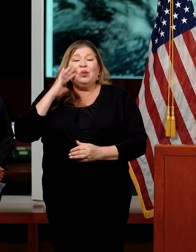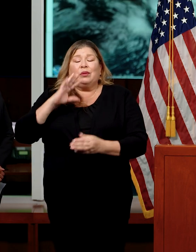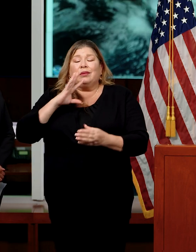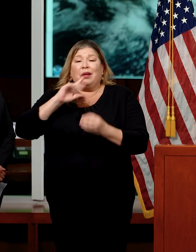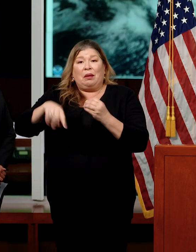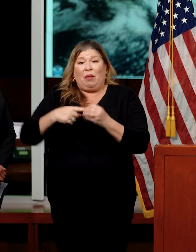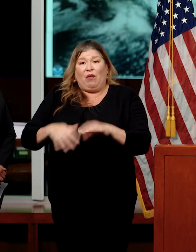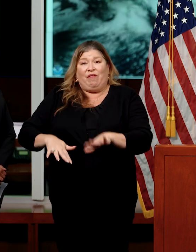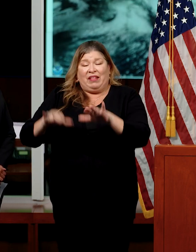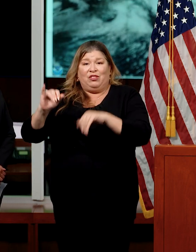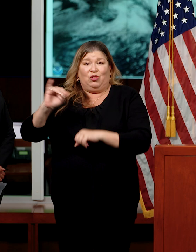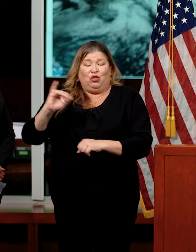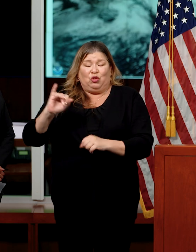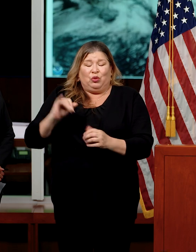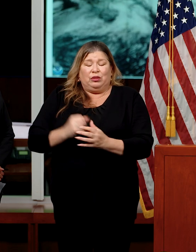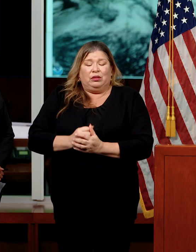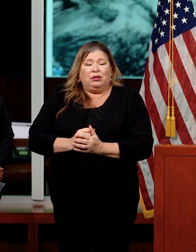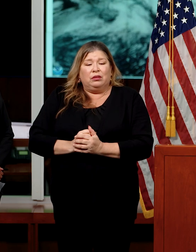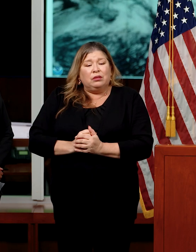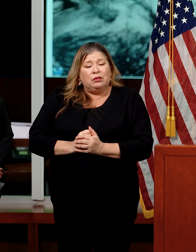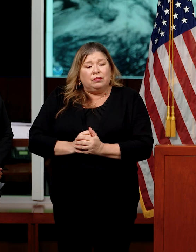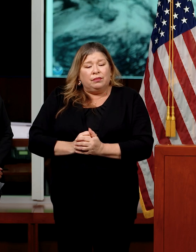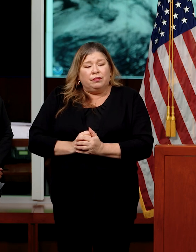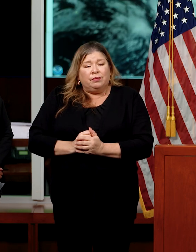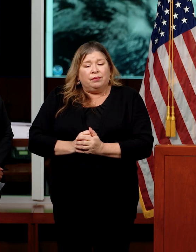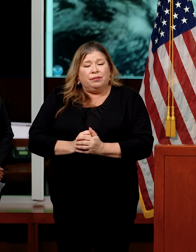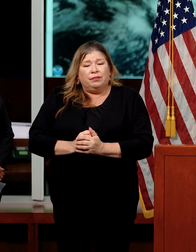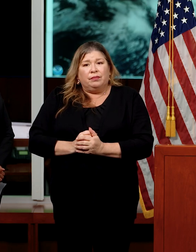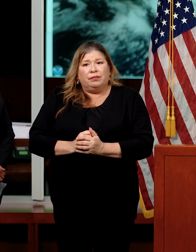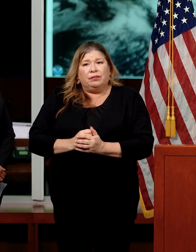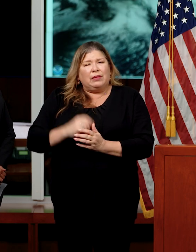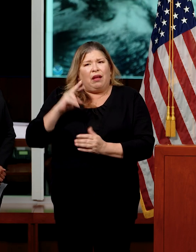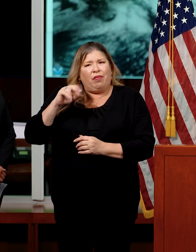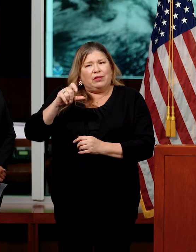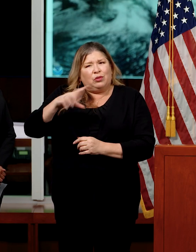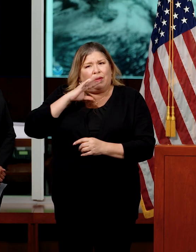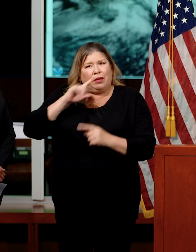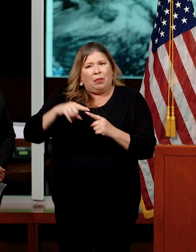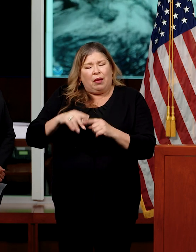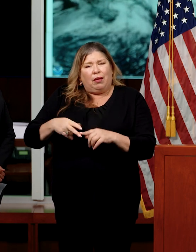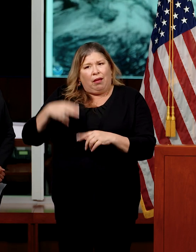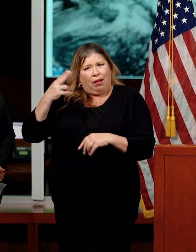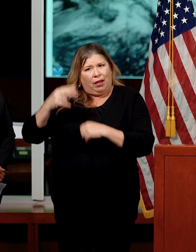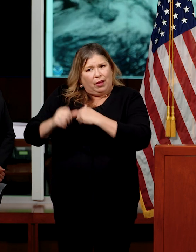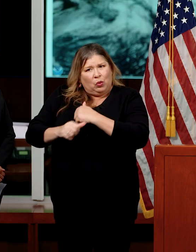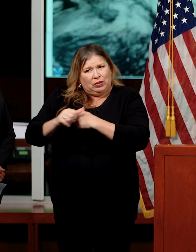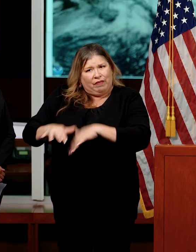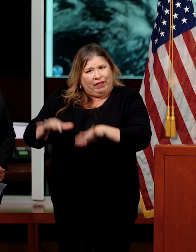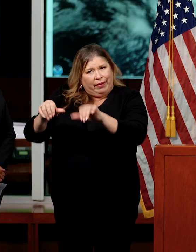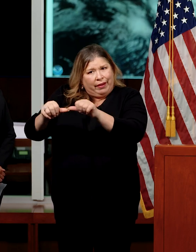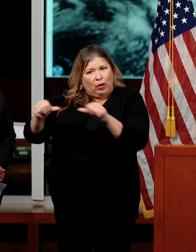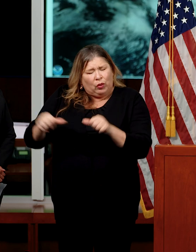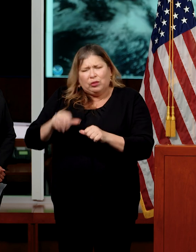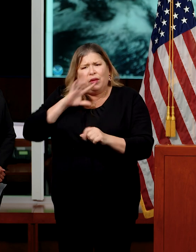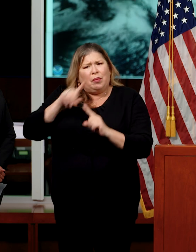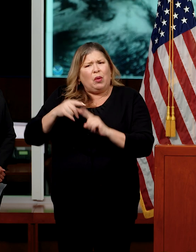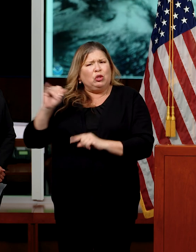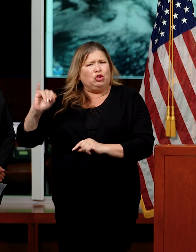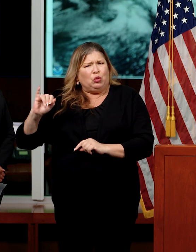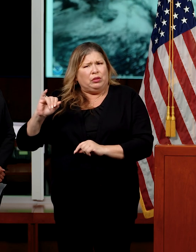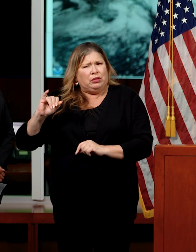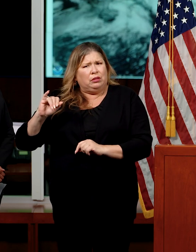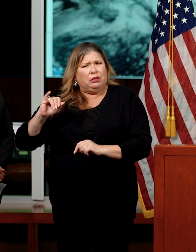Ward for maybe the high-risk zones, what can help, unless you're talking about high-risk flood areas. you talking specifically on flood insurance still?